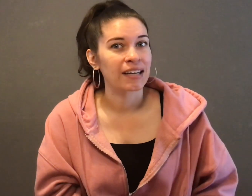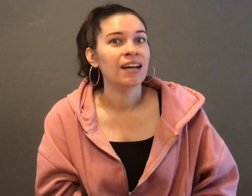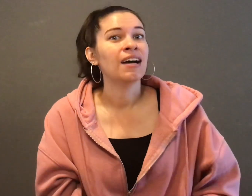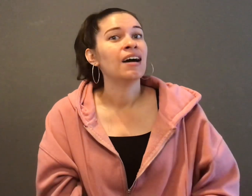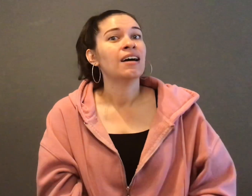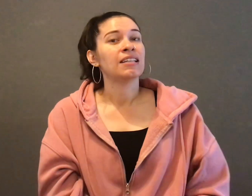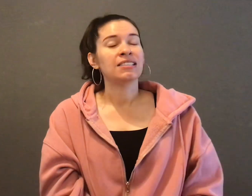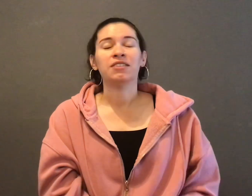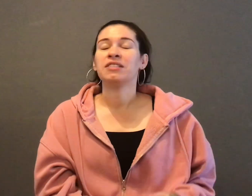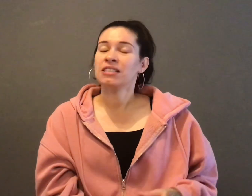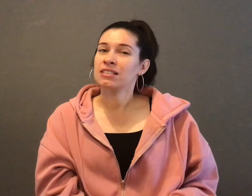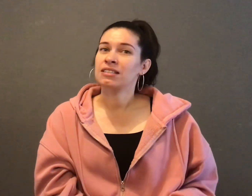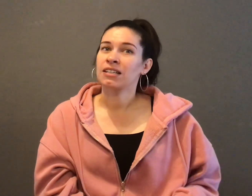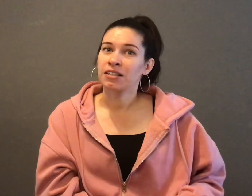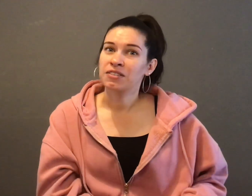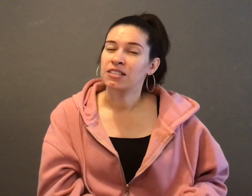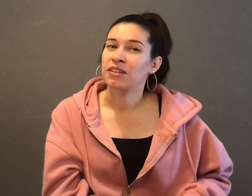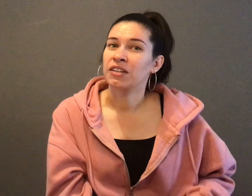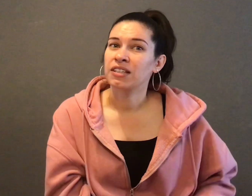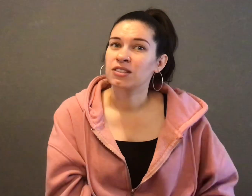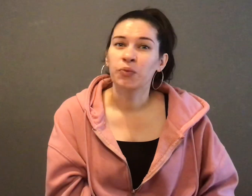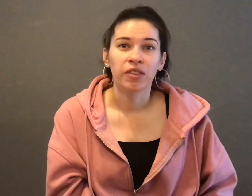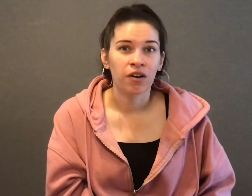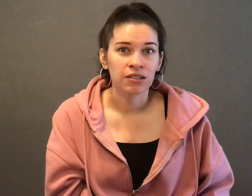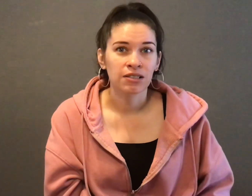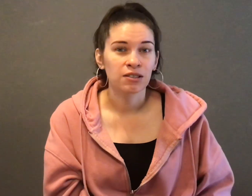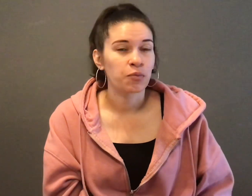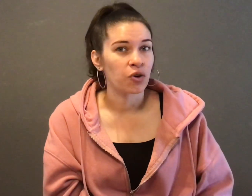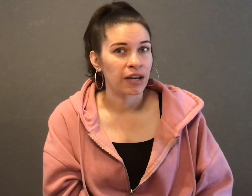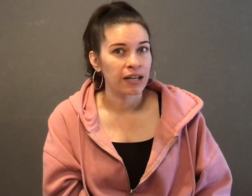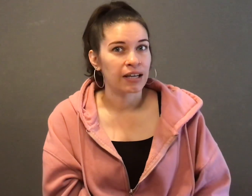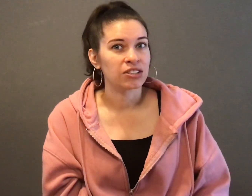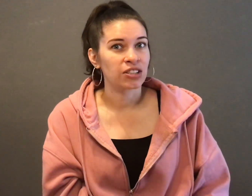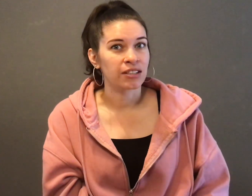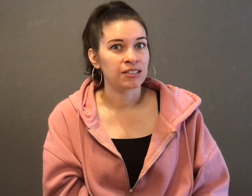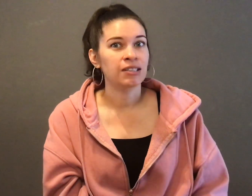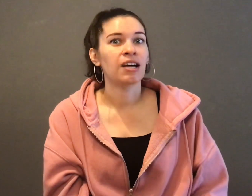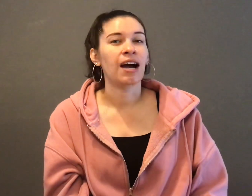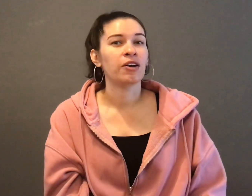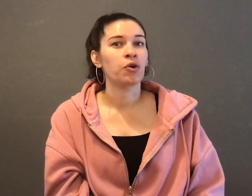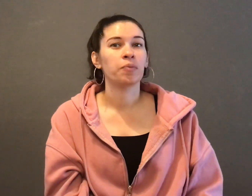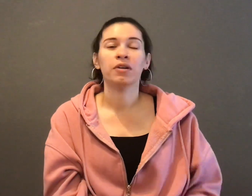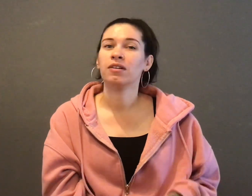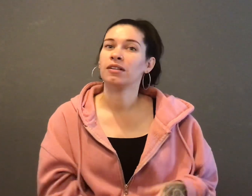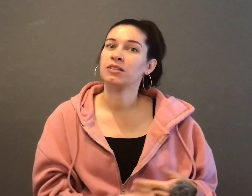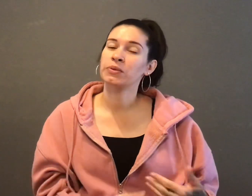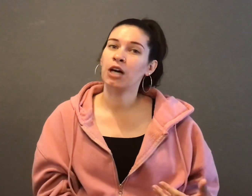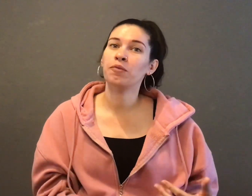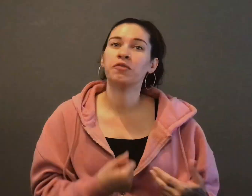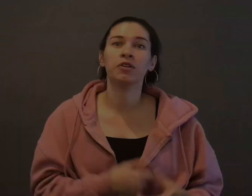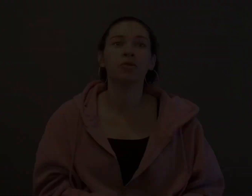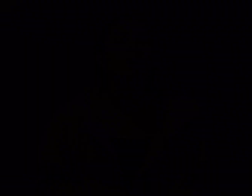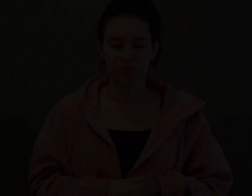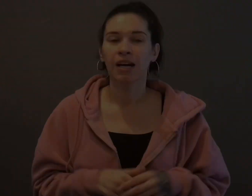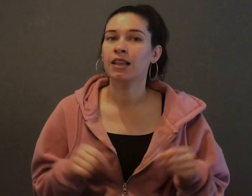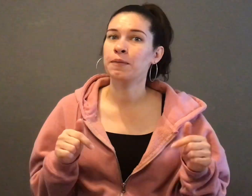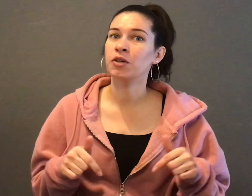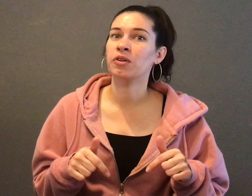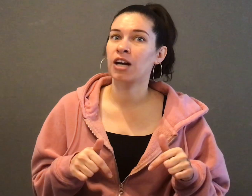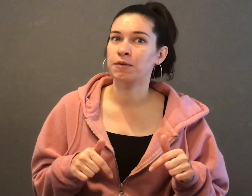list of six gifts to give kids with autism or ADHD. I hope this was helpful for you. Let me know in the comments